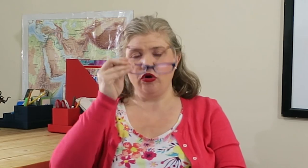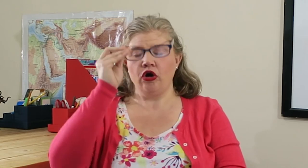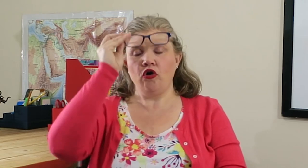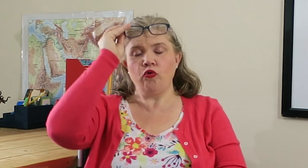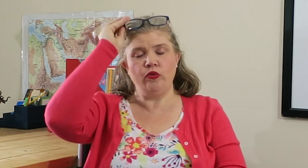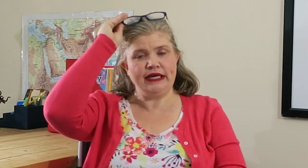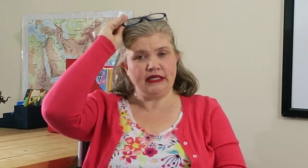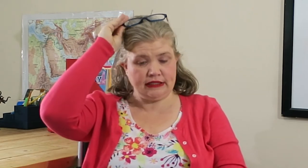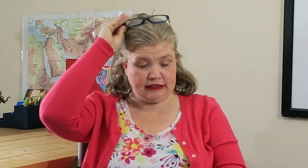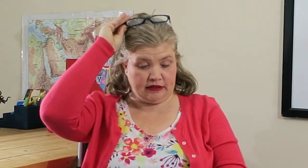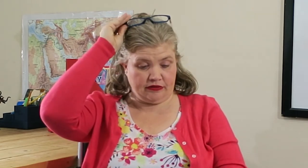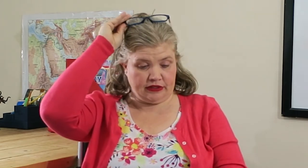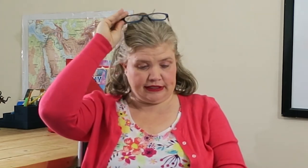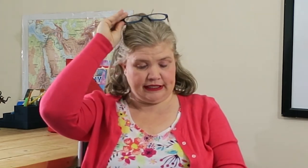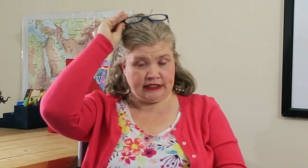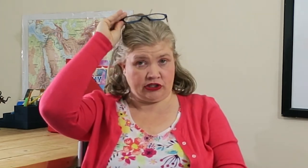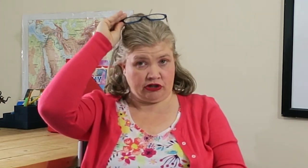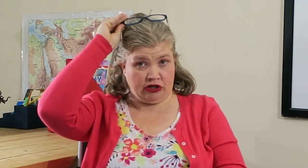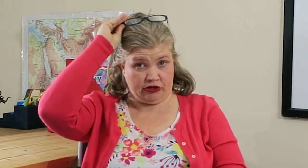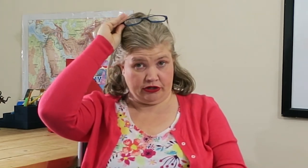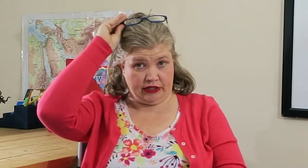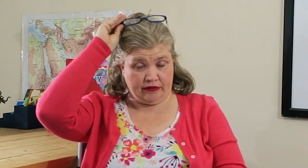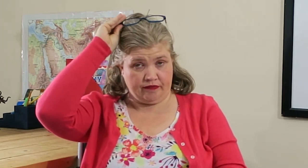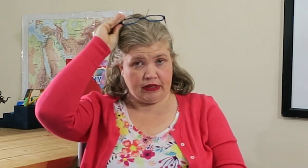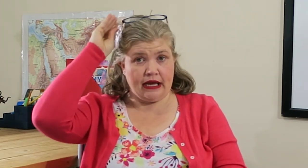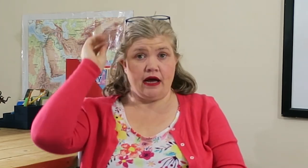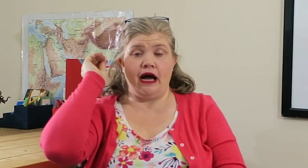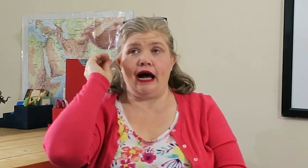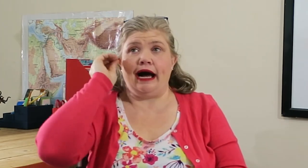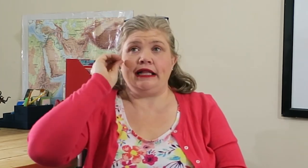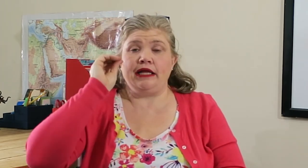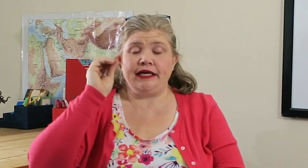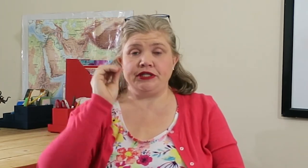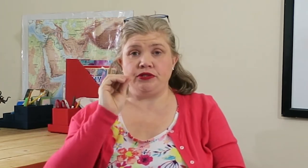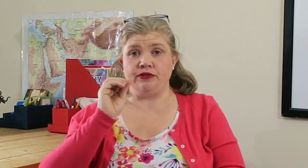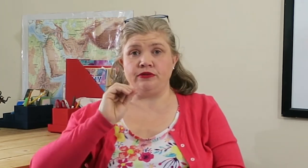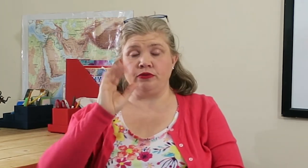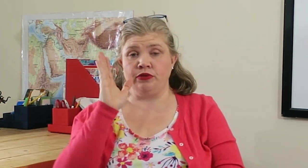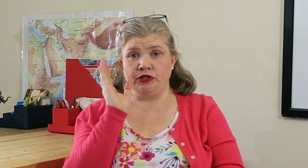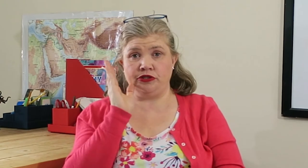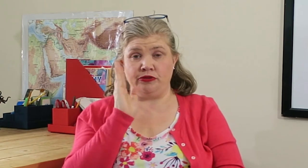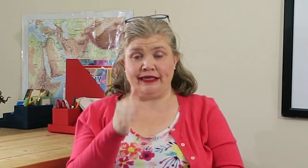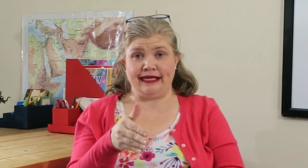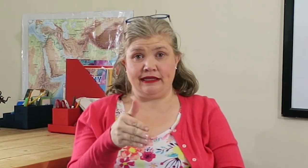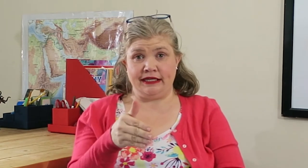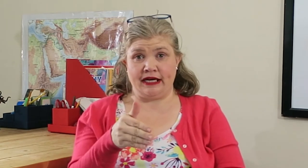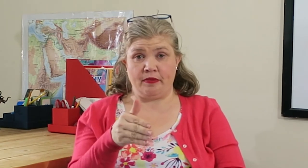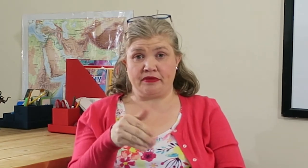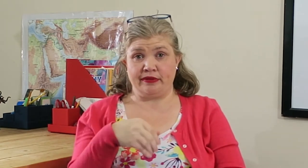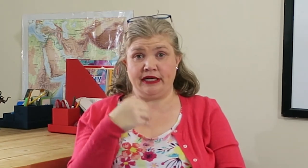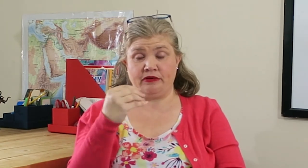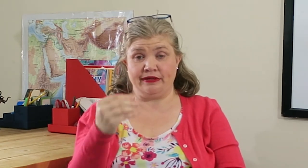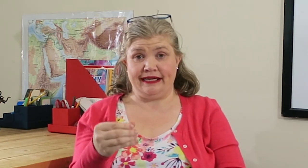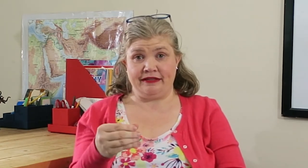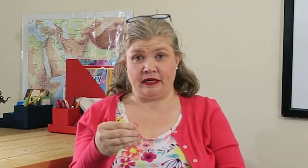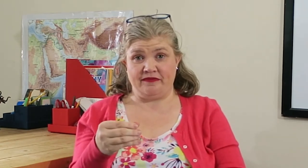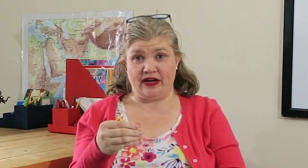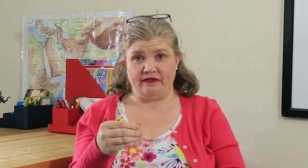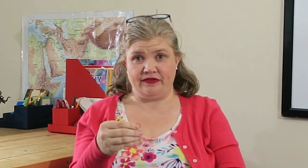when seasons are hard, I like to do a daily top three or daily top five,